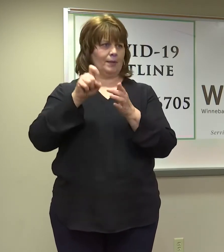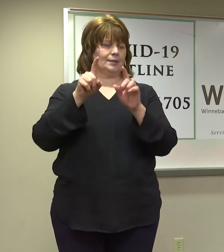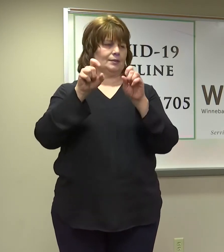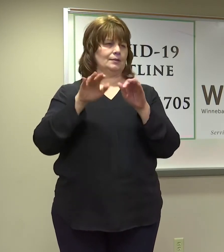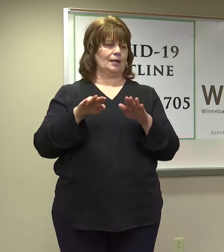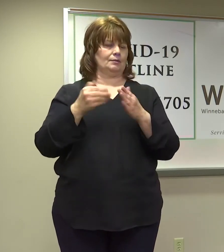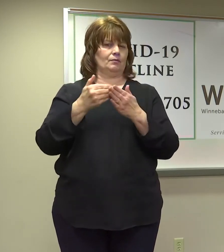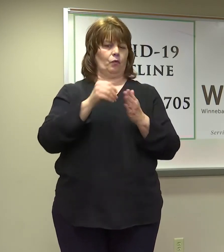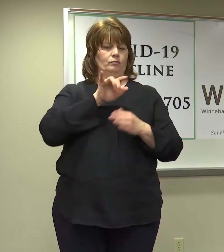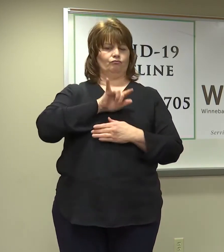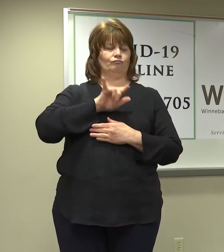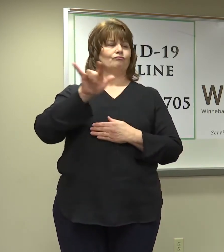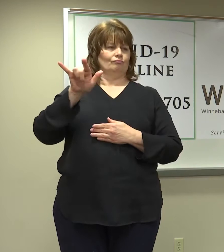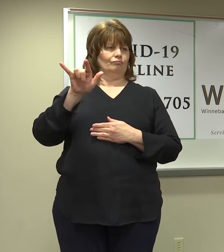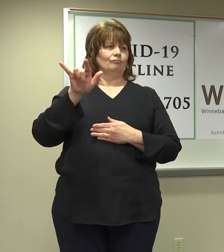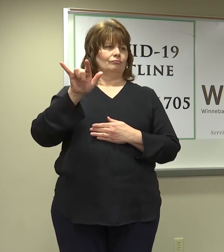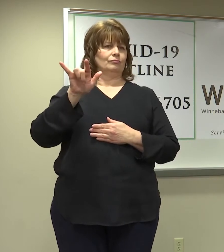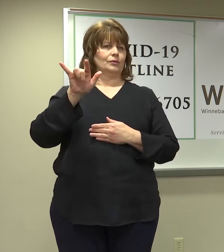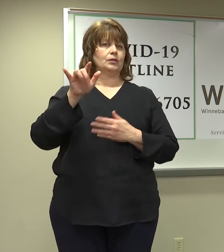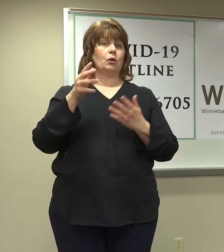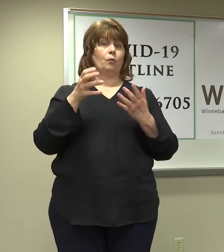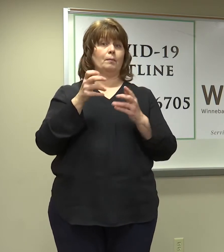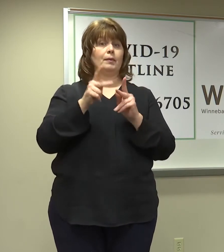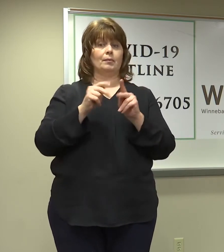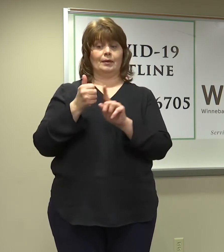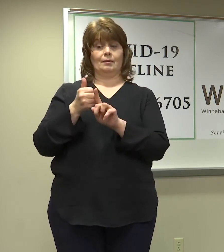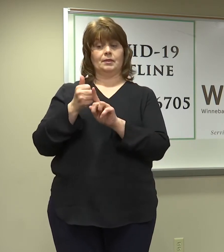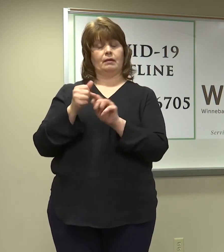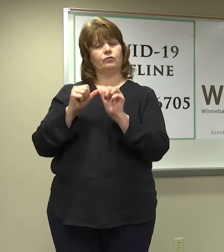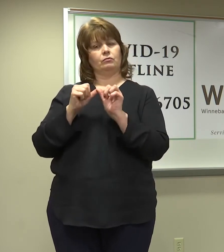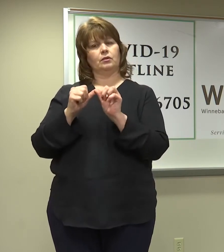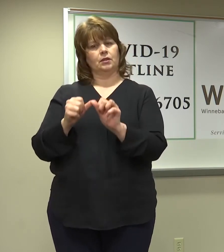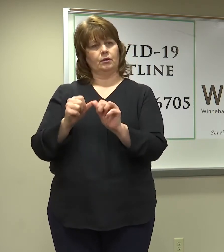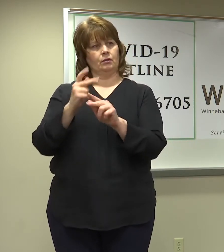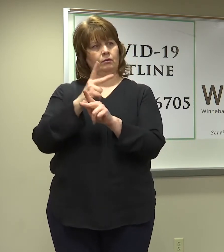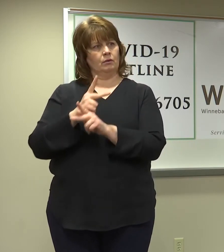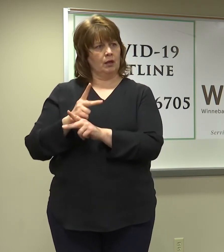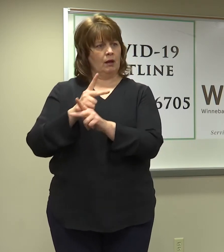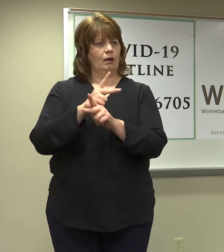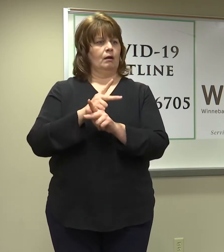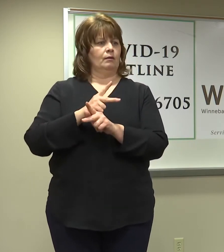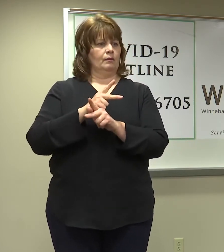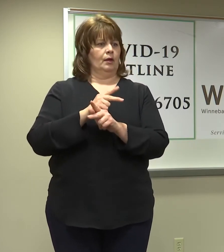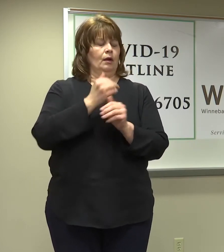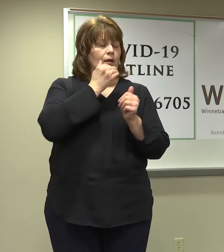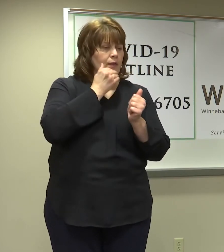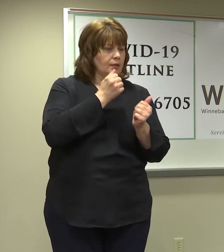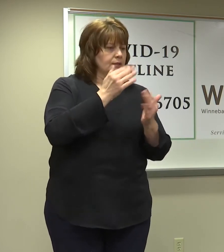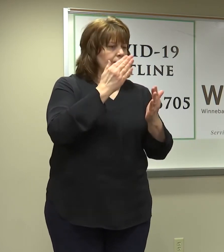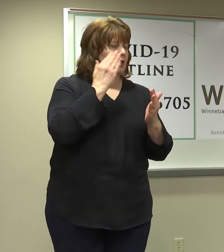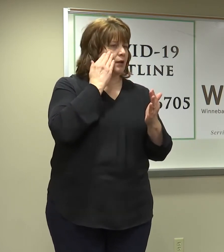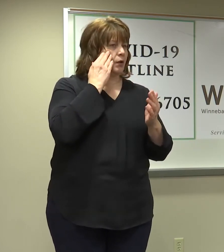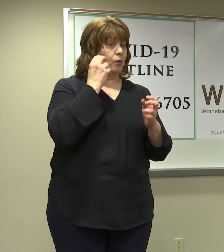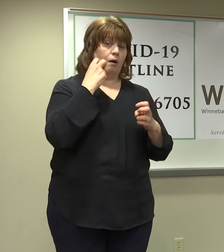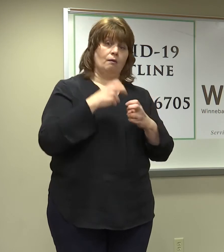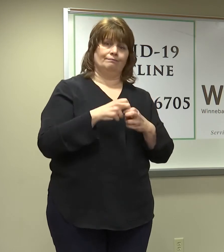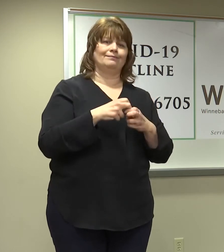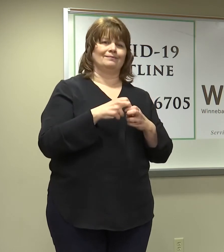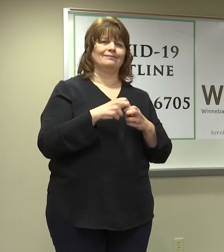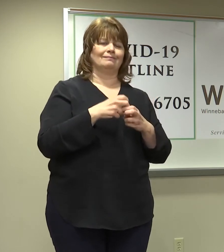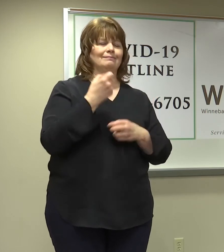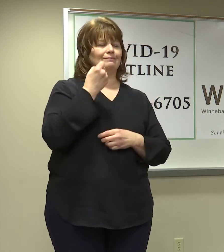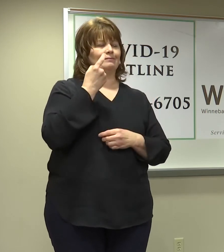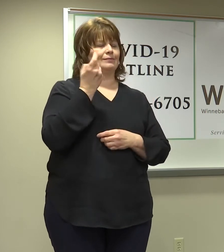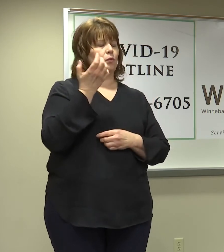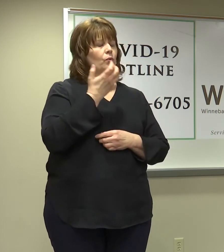So, again, looking at that, we want people to maintain vigilance. You may have done a great job over Thanksgiving. We know it was much harder. I